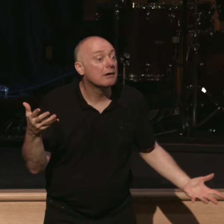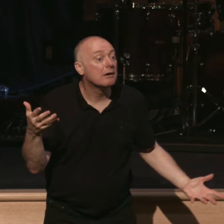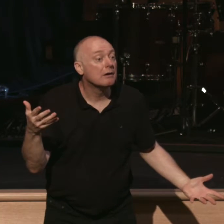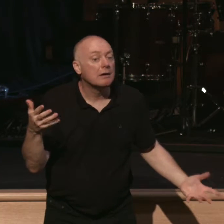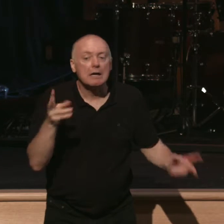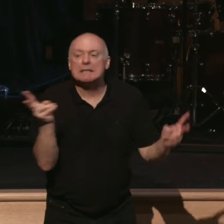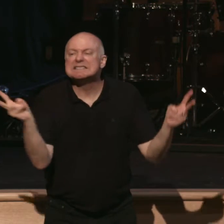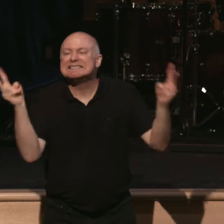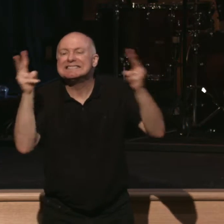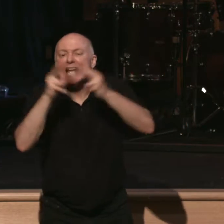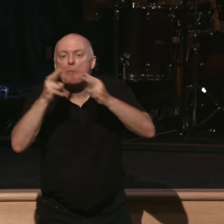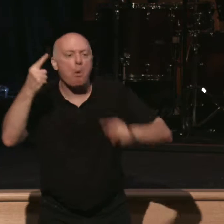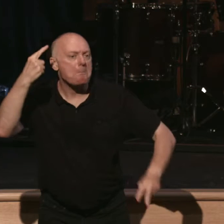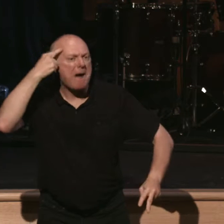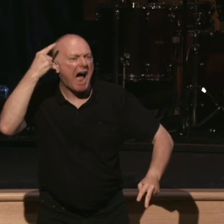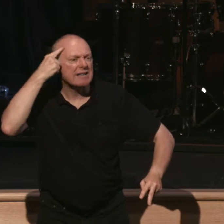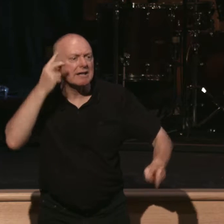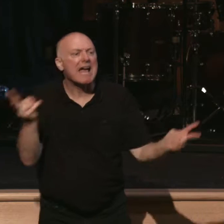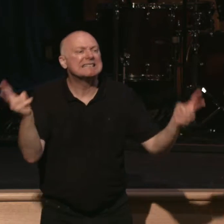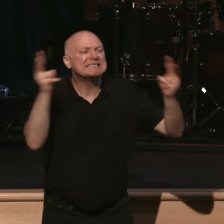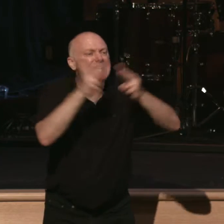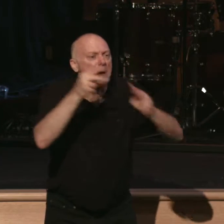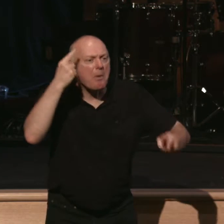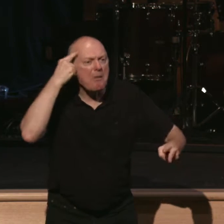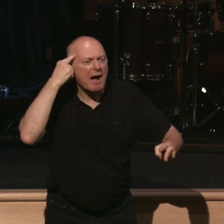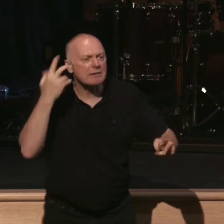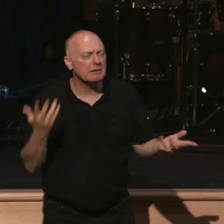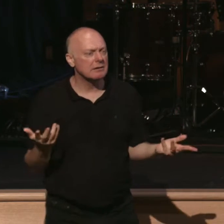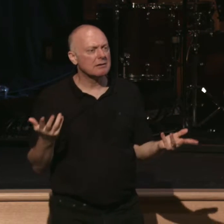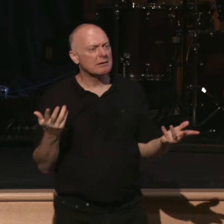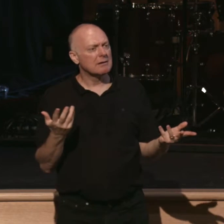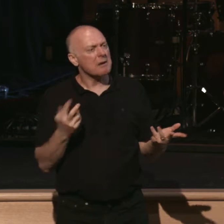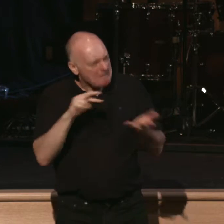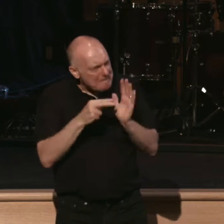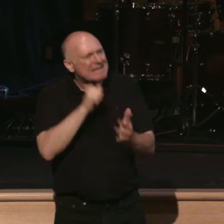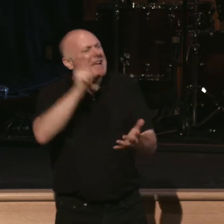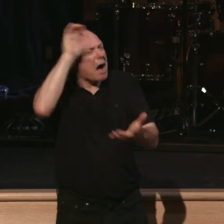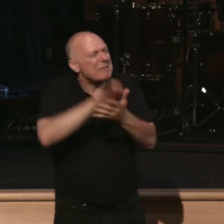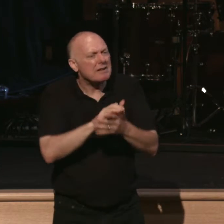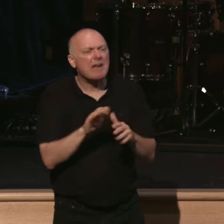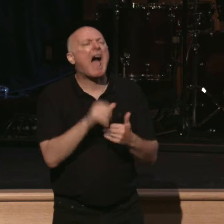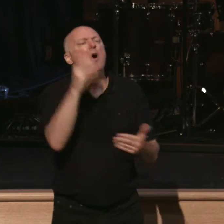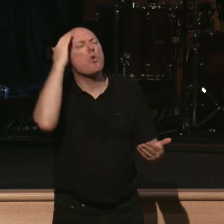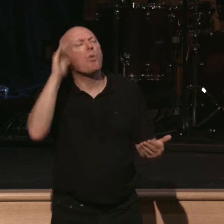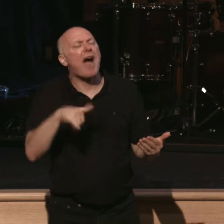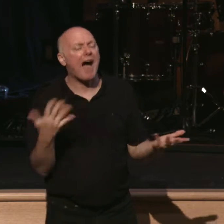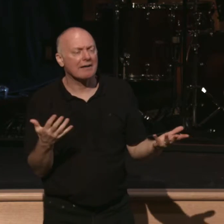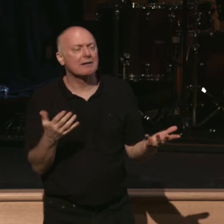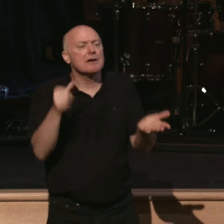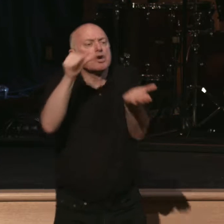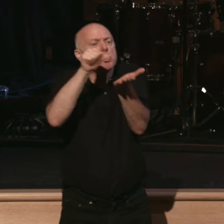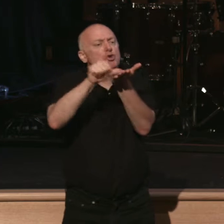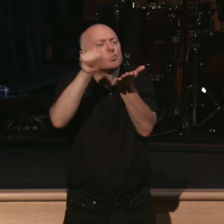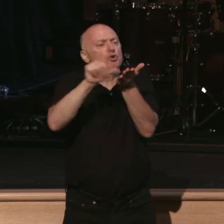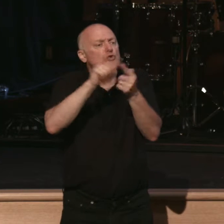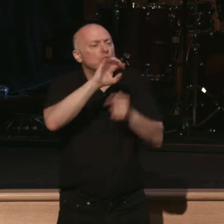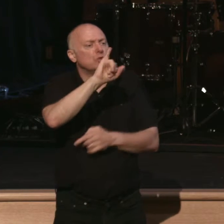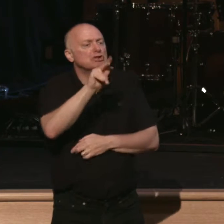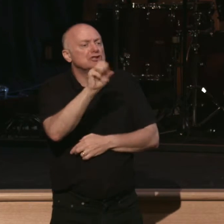Double-minded. Double-minded. That is unbelief. How do we know it's unbelief? Well, turn back to James chapter 1